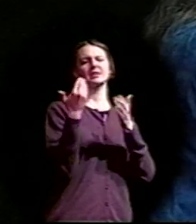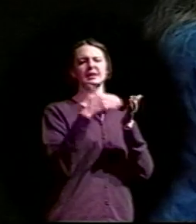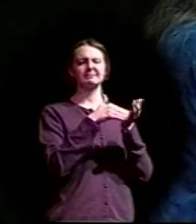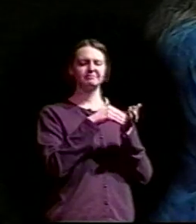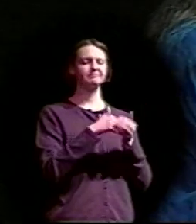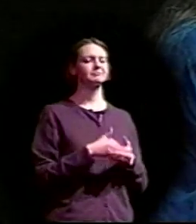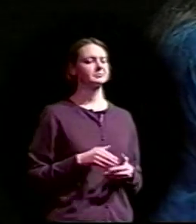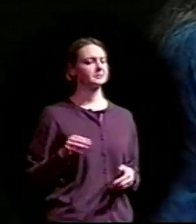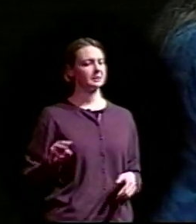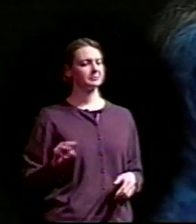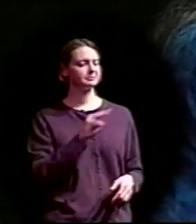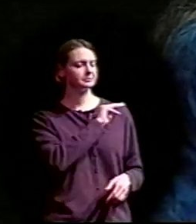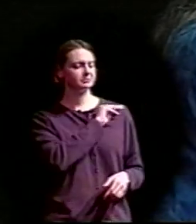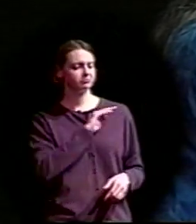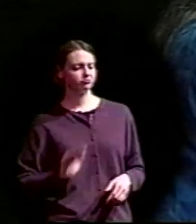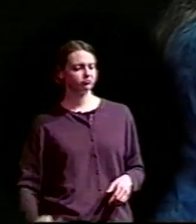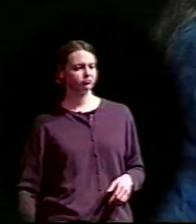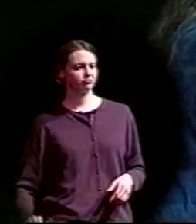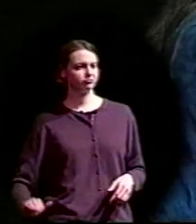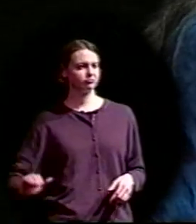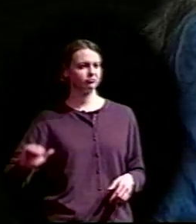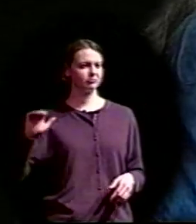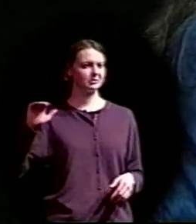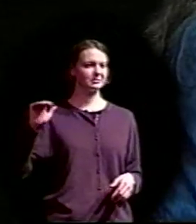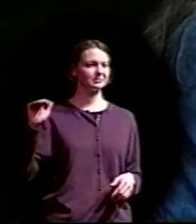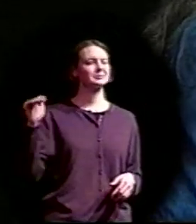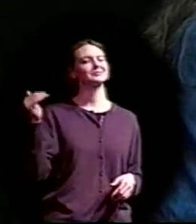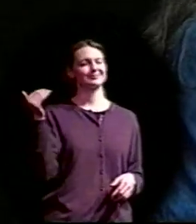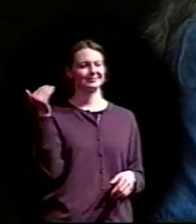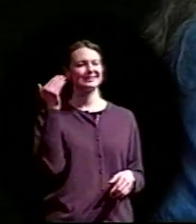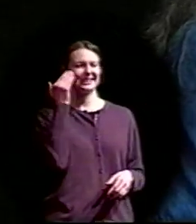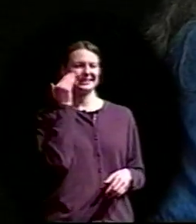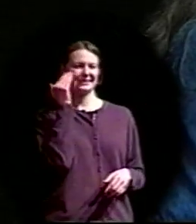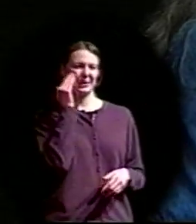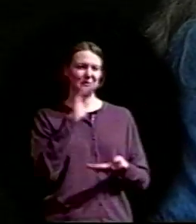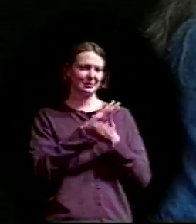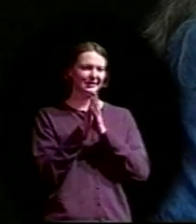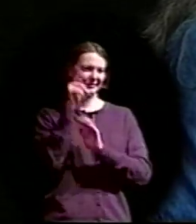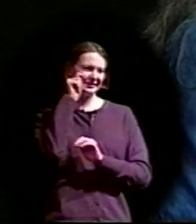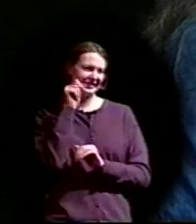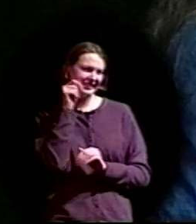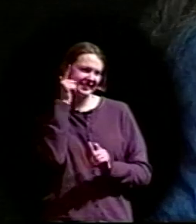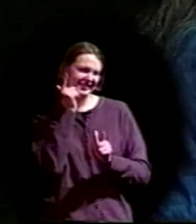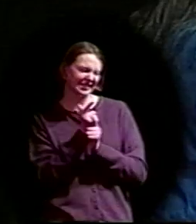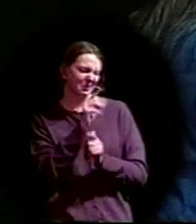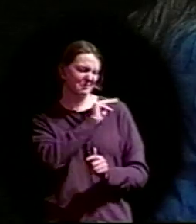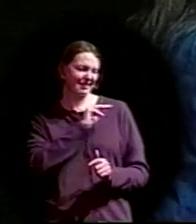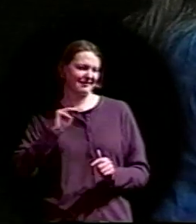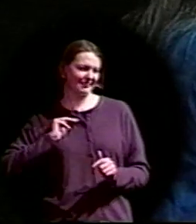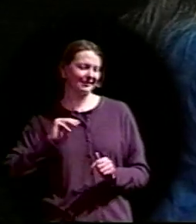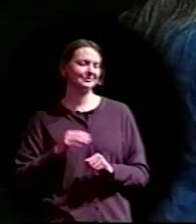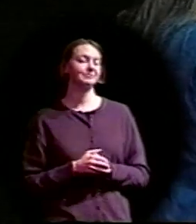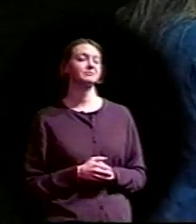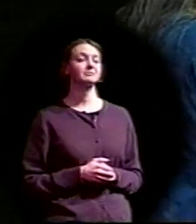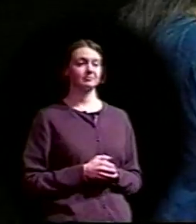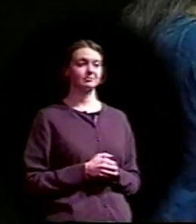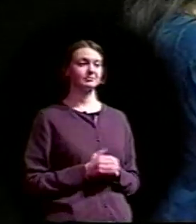grew up to be one of those notorious sisters of Minnie and Nellie fame. And a few years later, she attended college and then